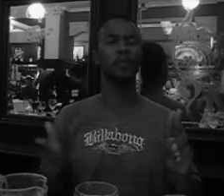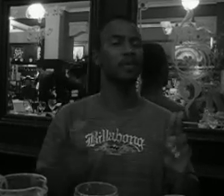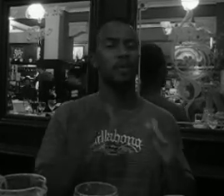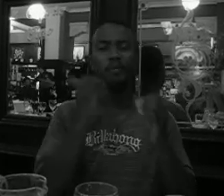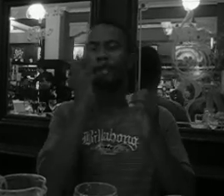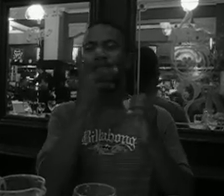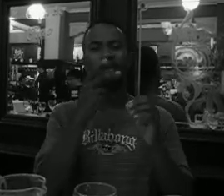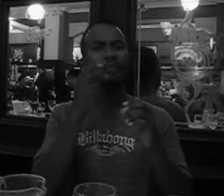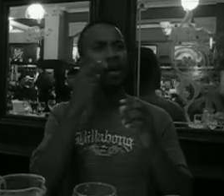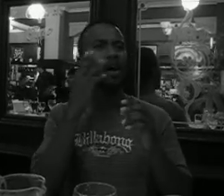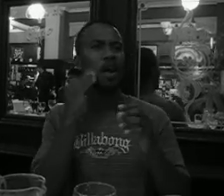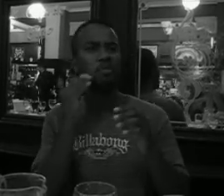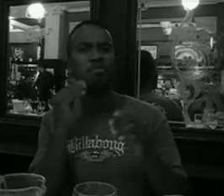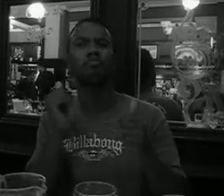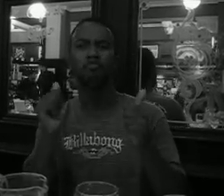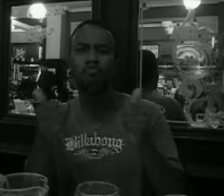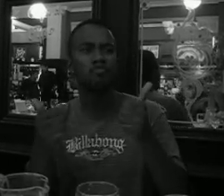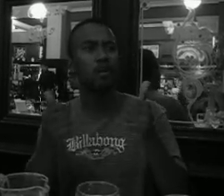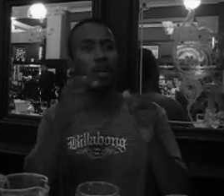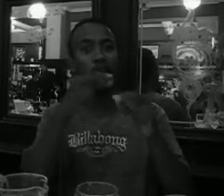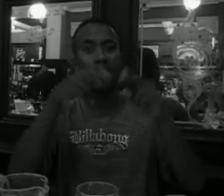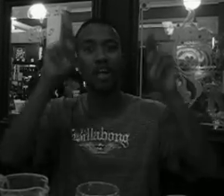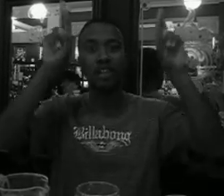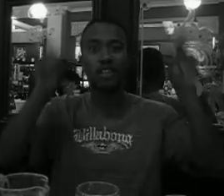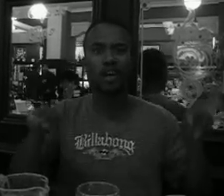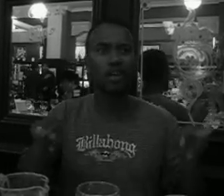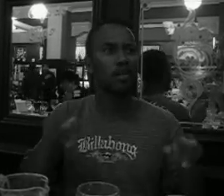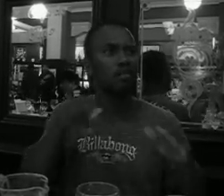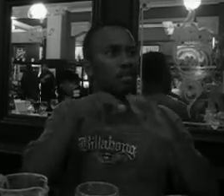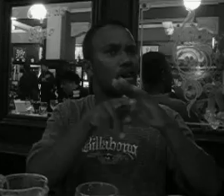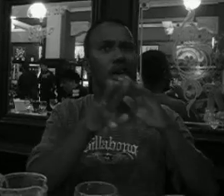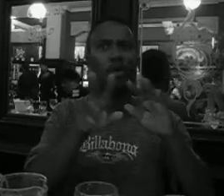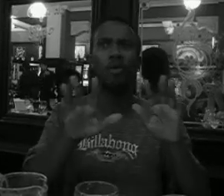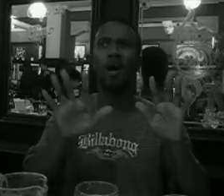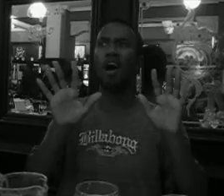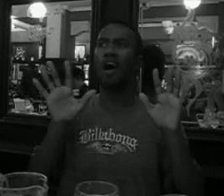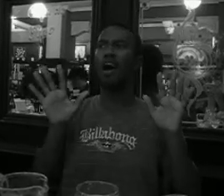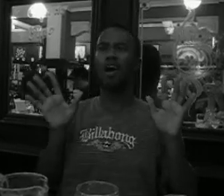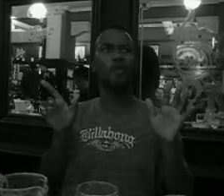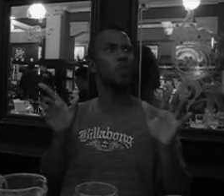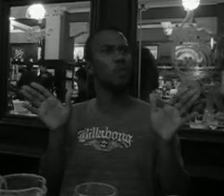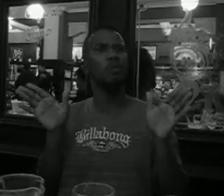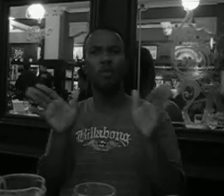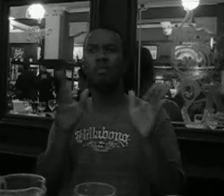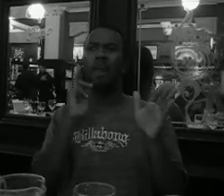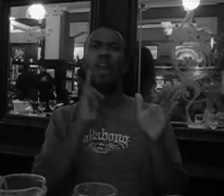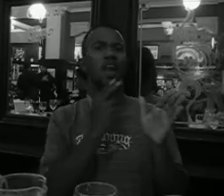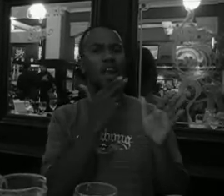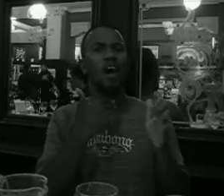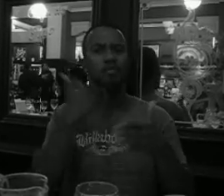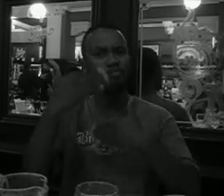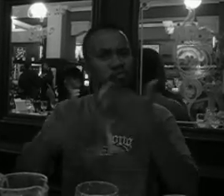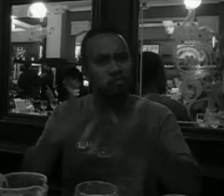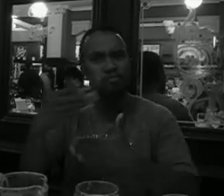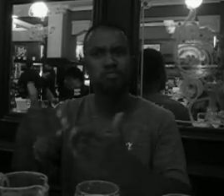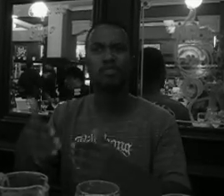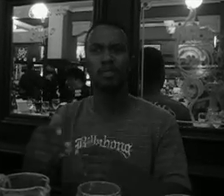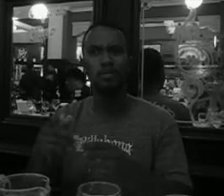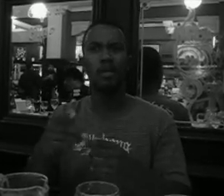The hostel is very snazzy and it's a good experience for me. This theatre I was really impressed with. It's small but nice.